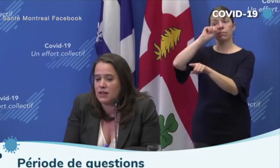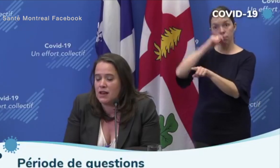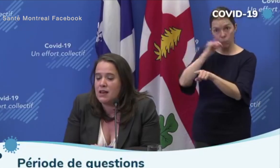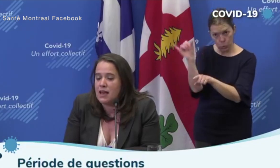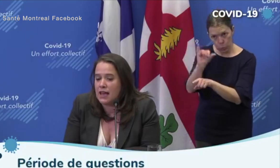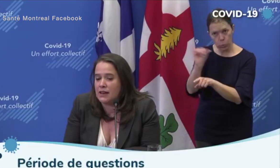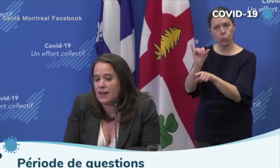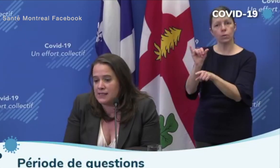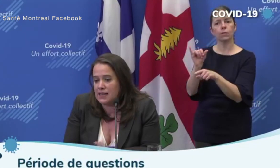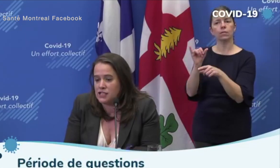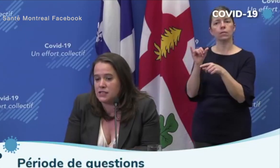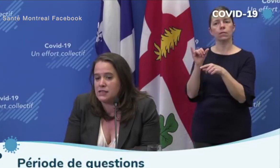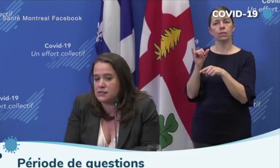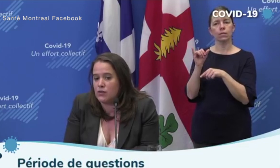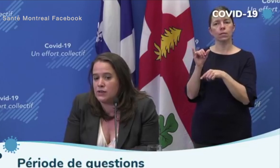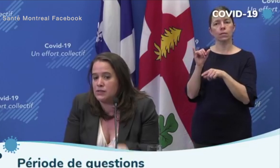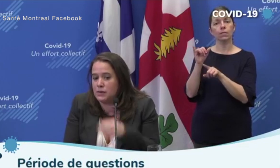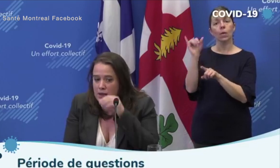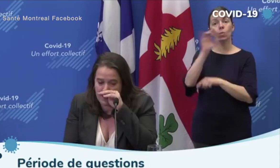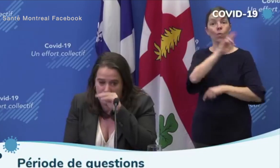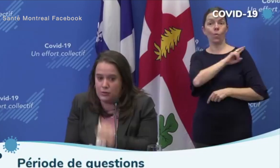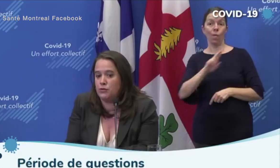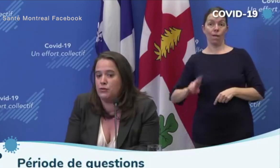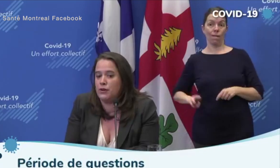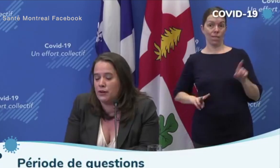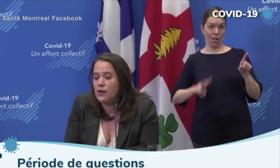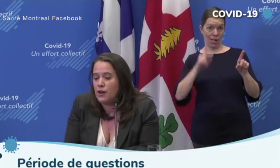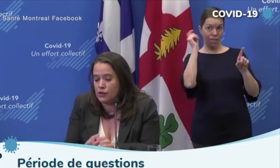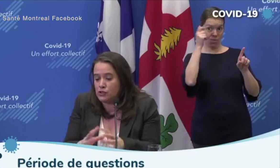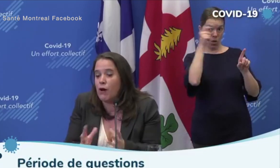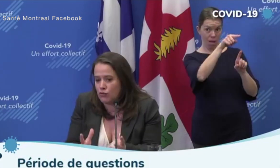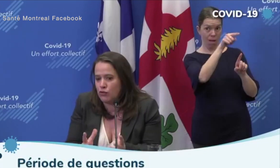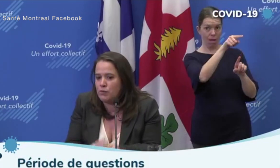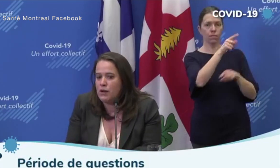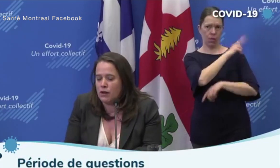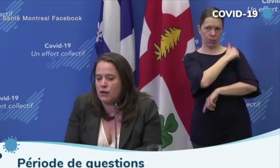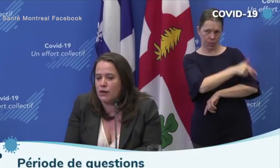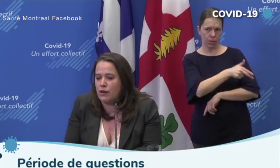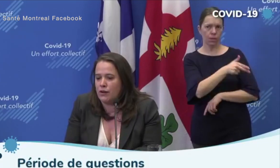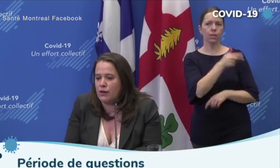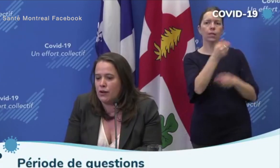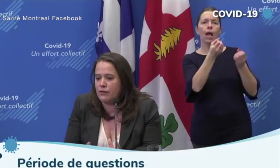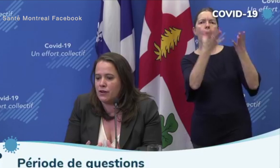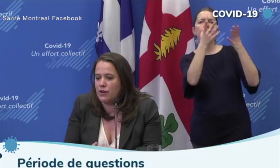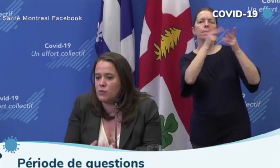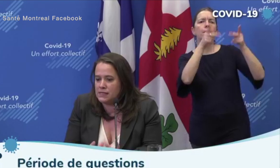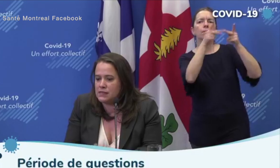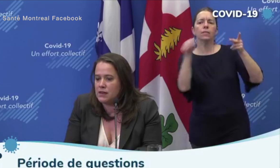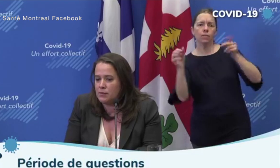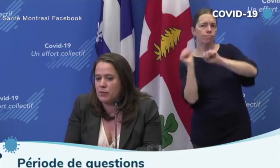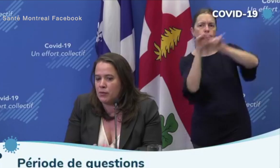Victoria and vaccination is going to be offered to a small group of